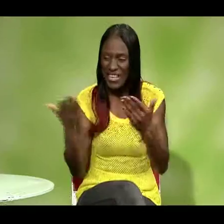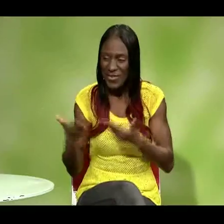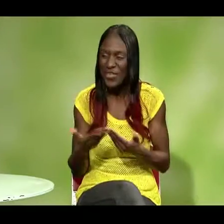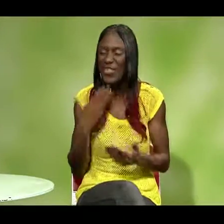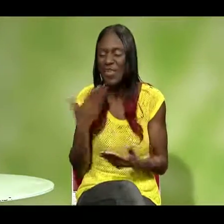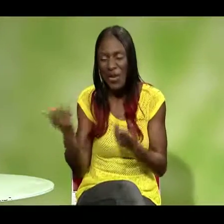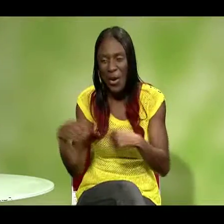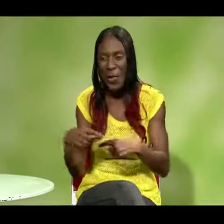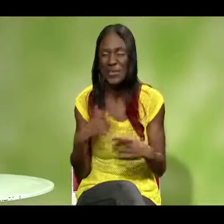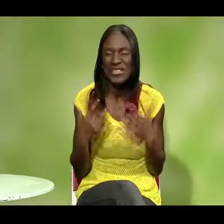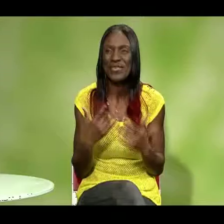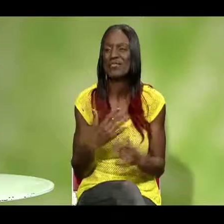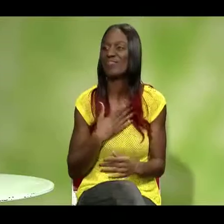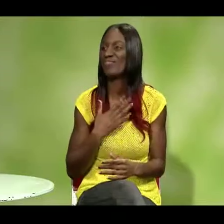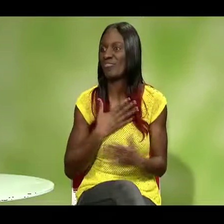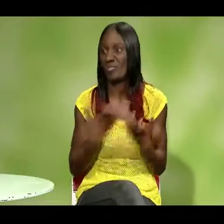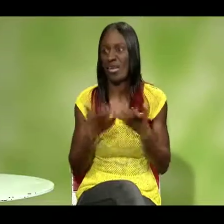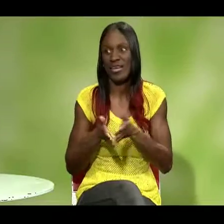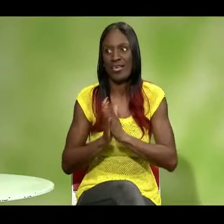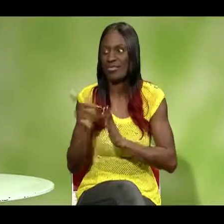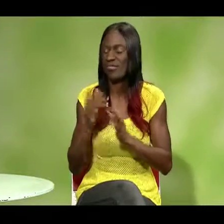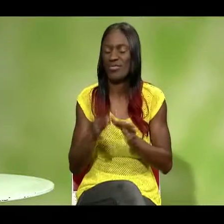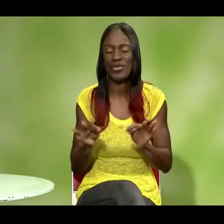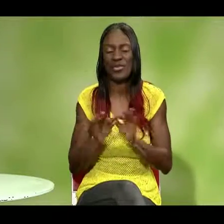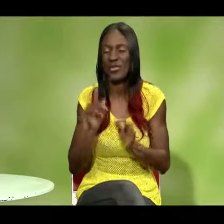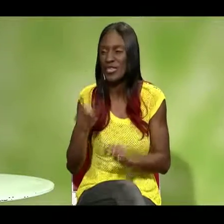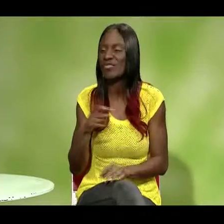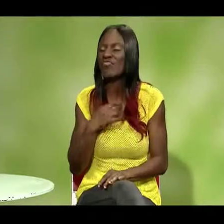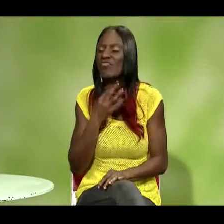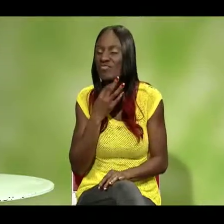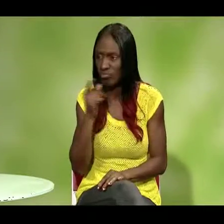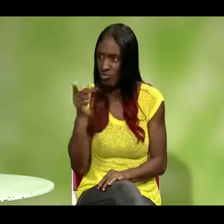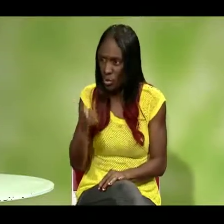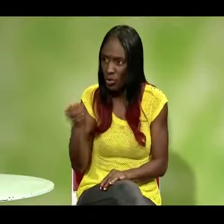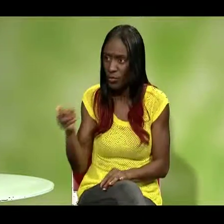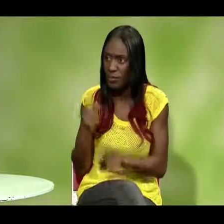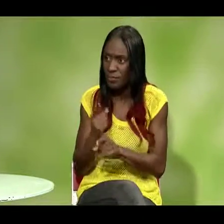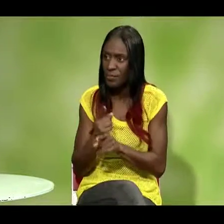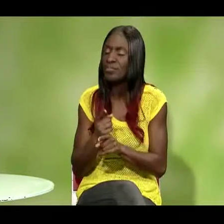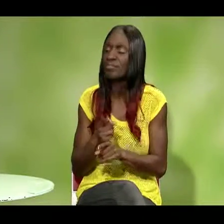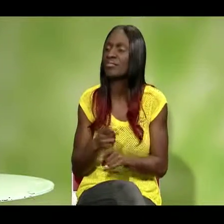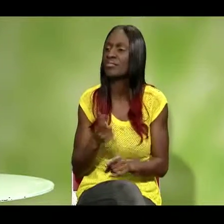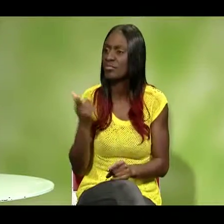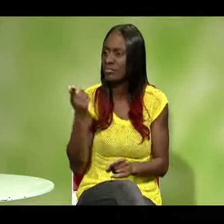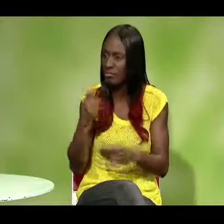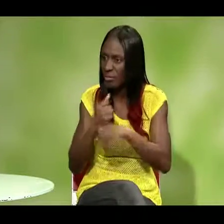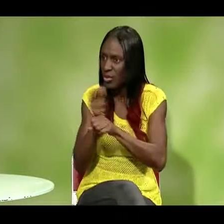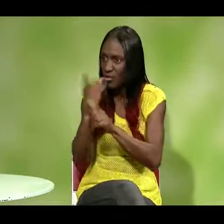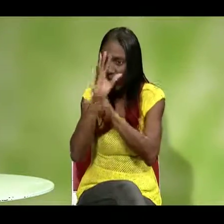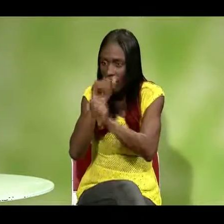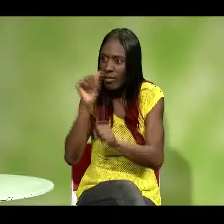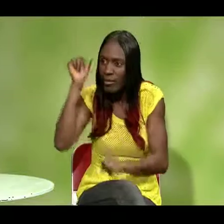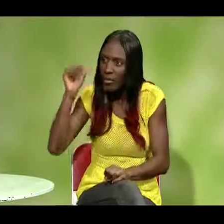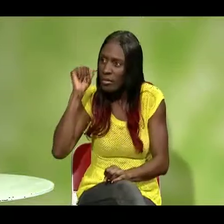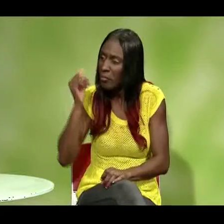Great, I'm very excited. You're very welcome. So I wanted to ask you lots of questions. You're hard of hearing, right? Yes.